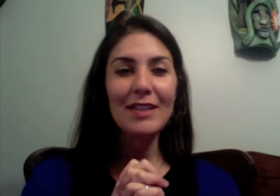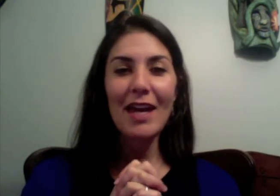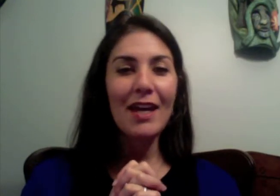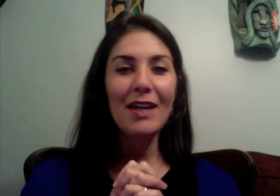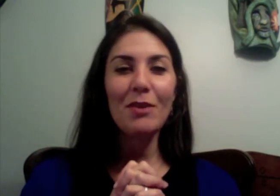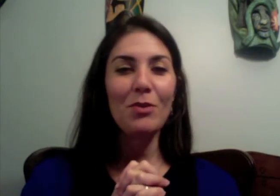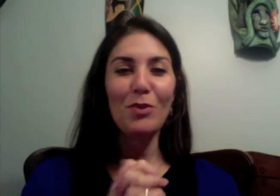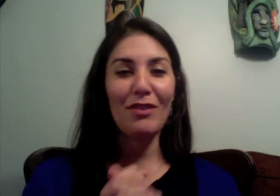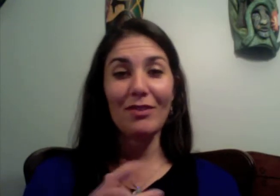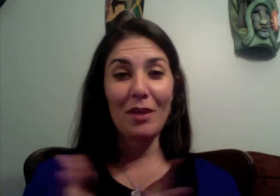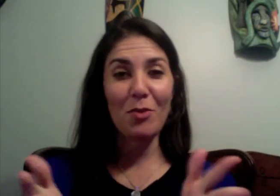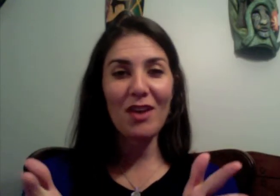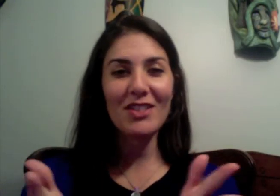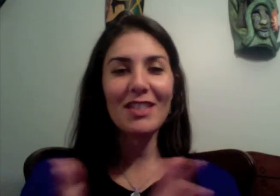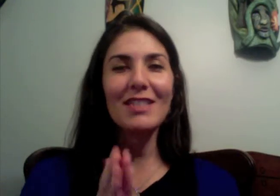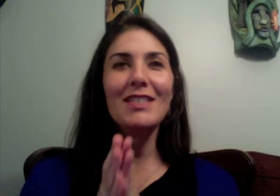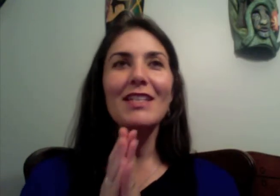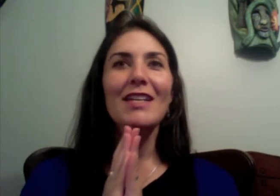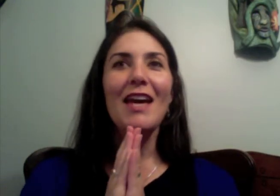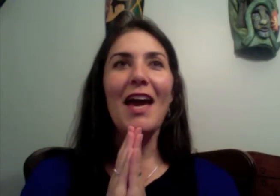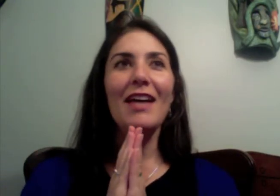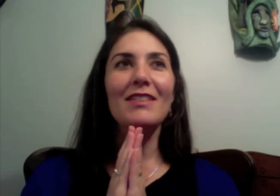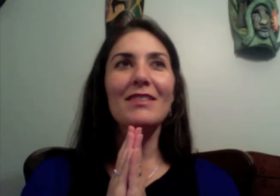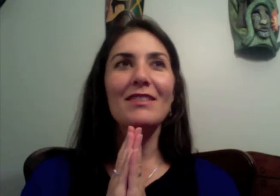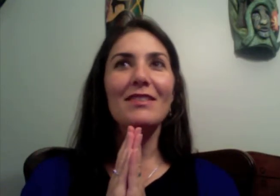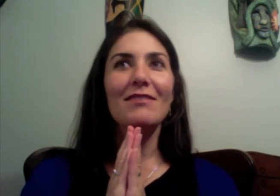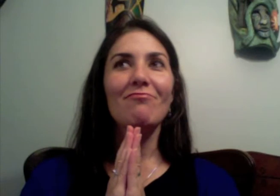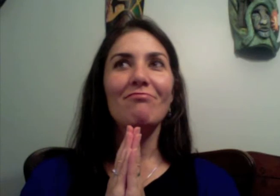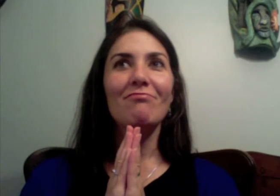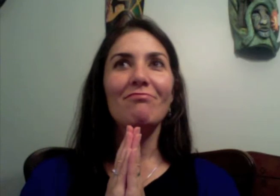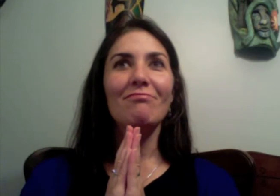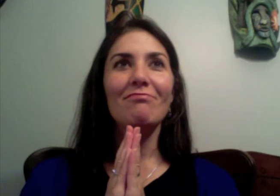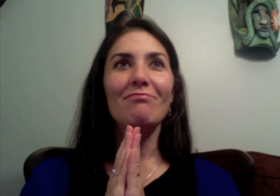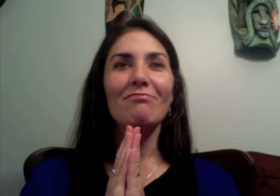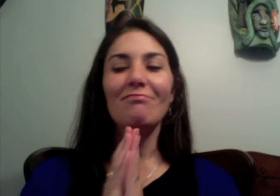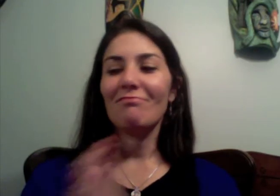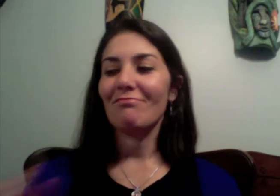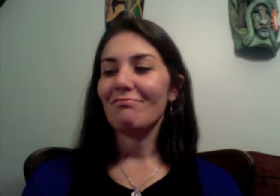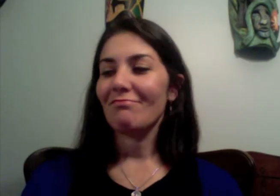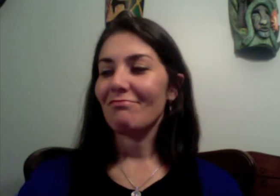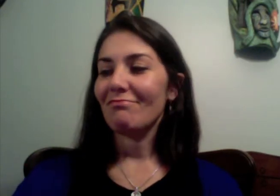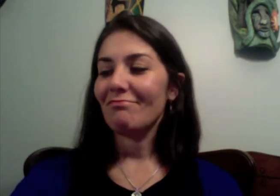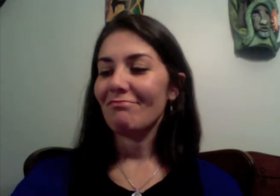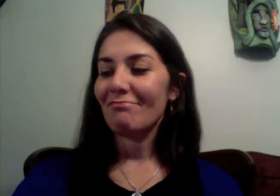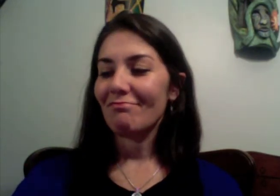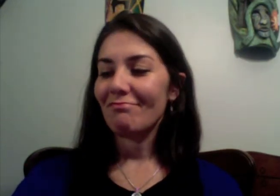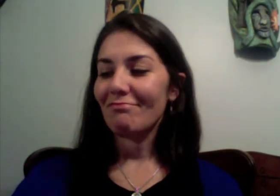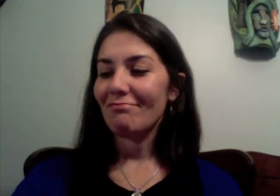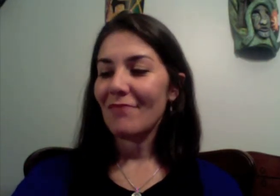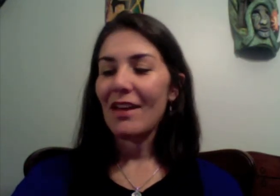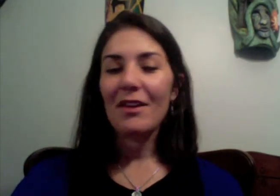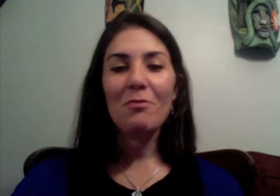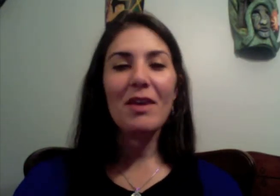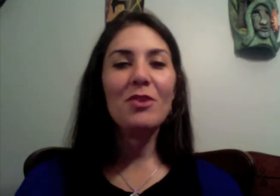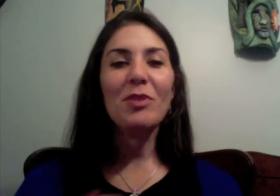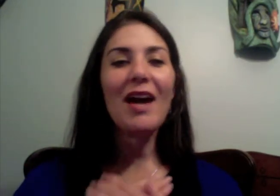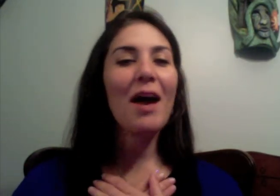day, whatever time you're watching this, and may you be happy